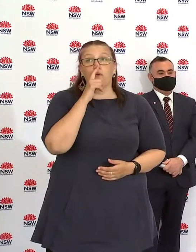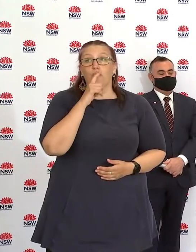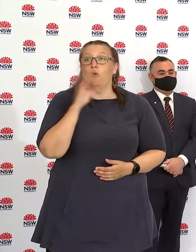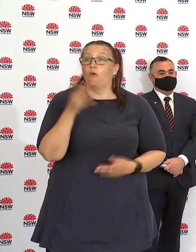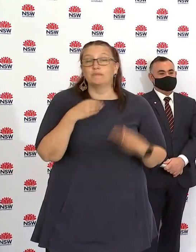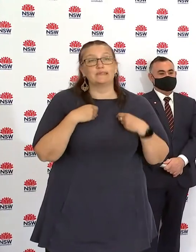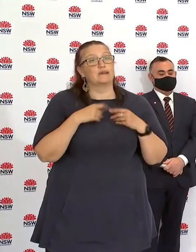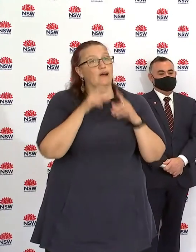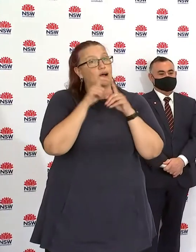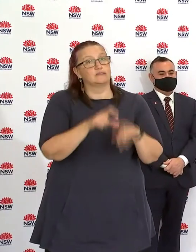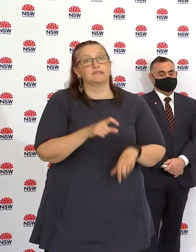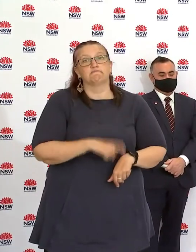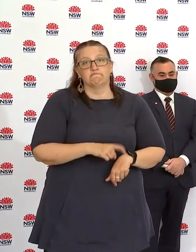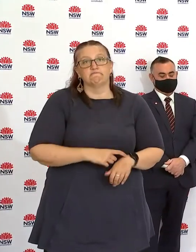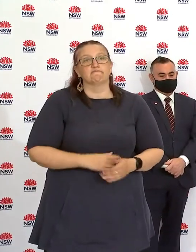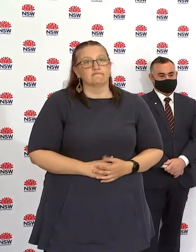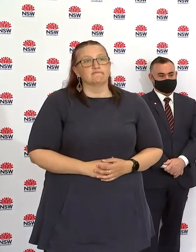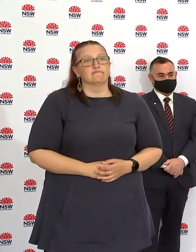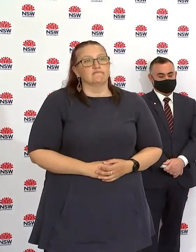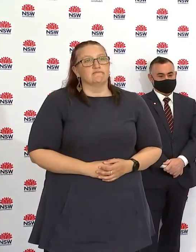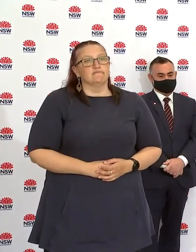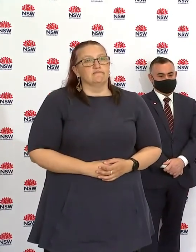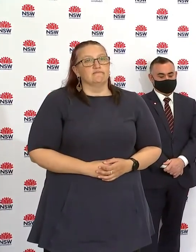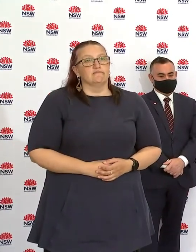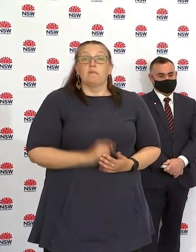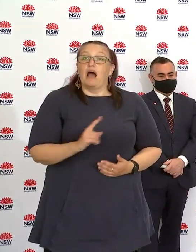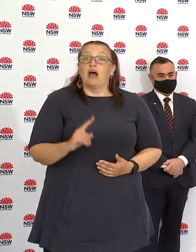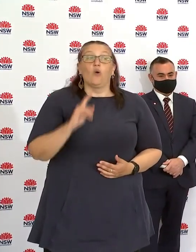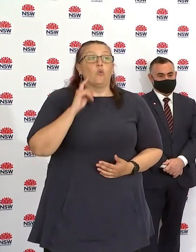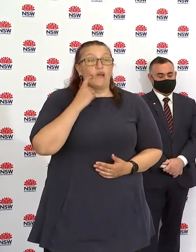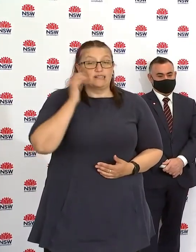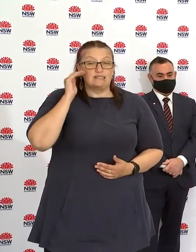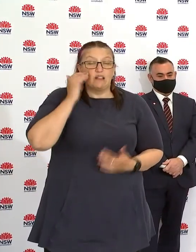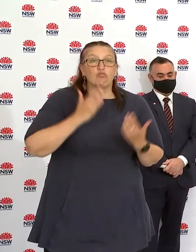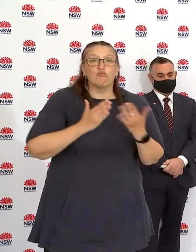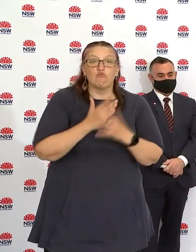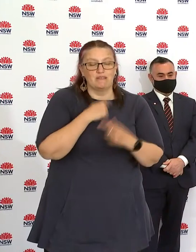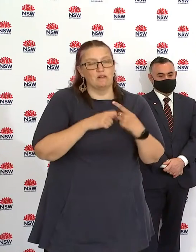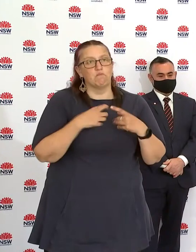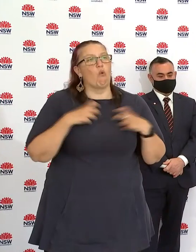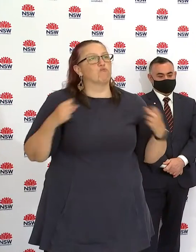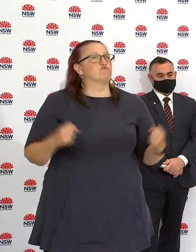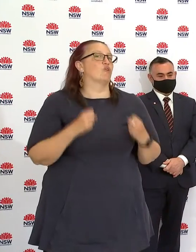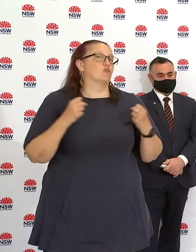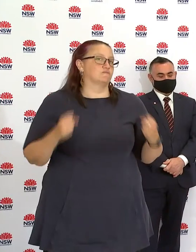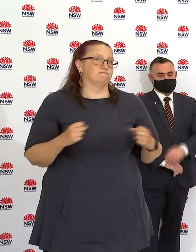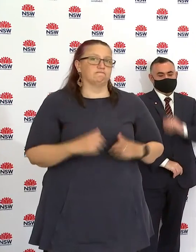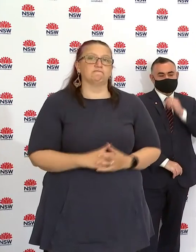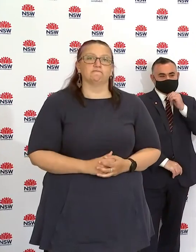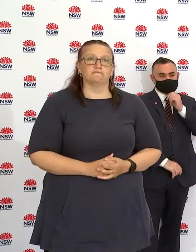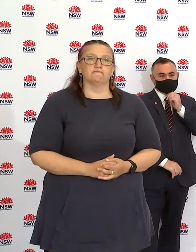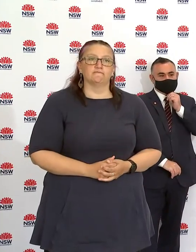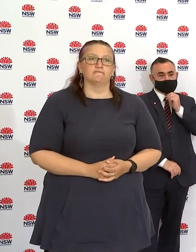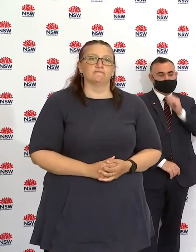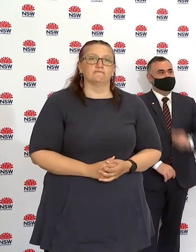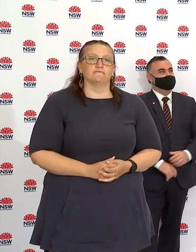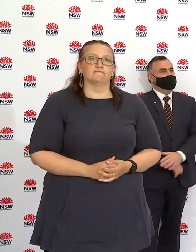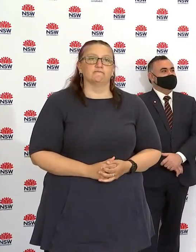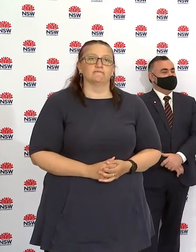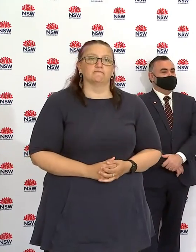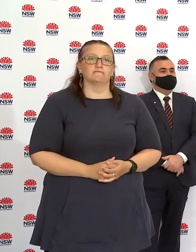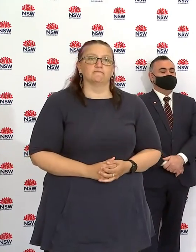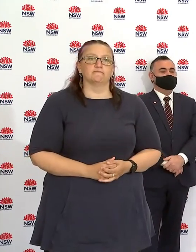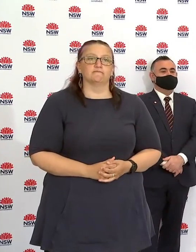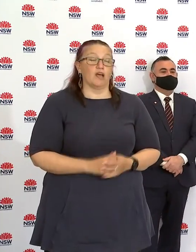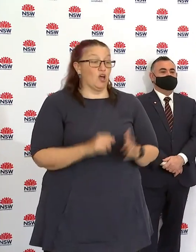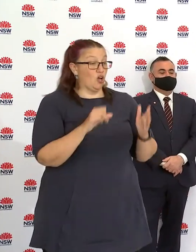difficult time stronger on the other side. We've always said, as a state, that we'll put the economy before the budget, our people,